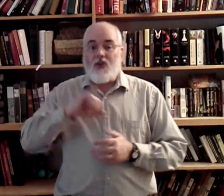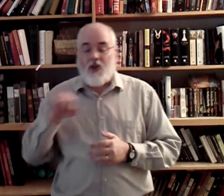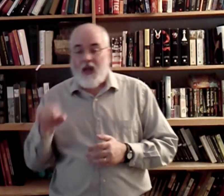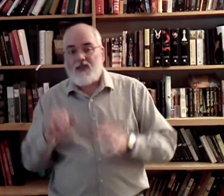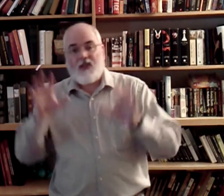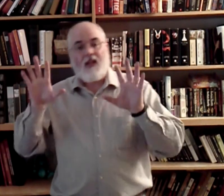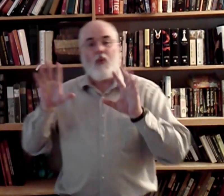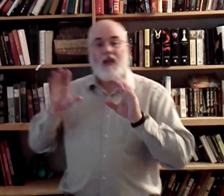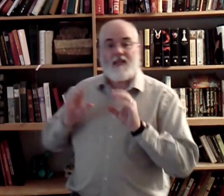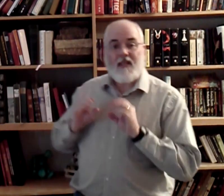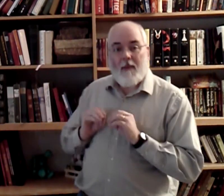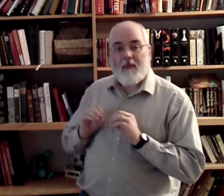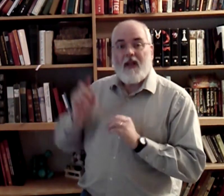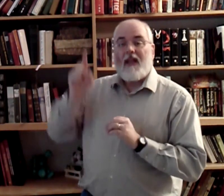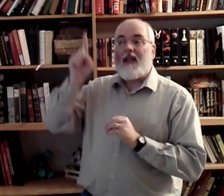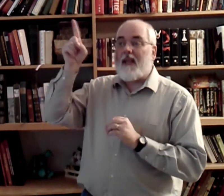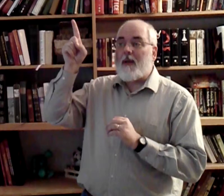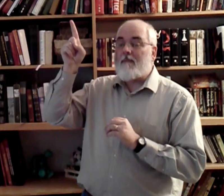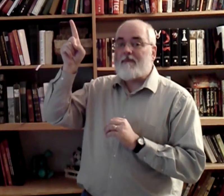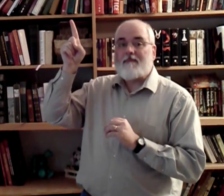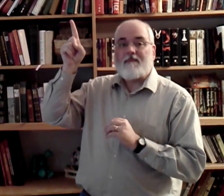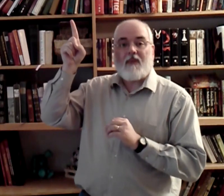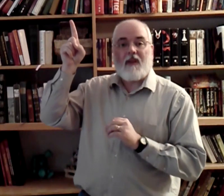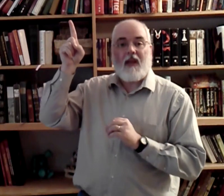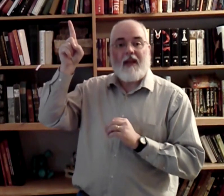Just. To accept. Him. Okay?